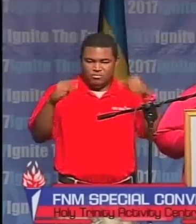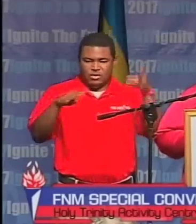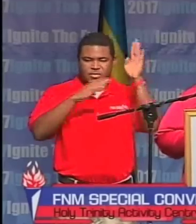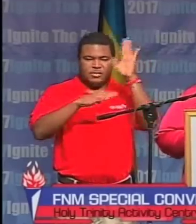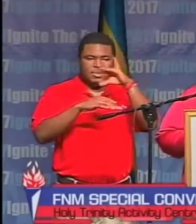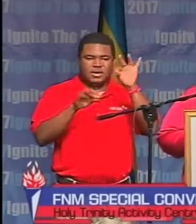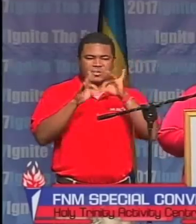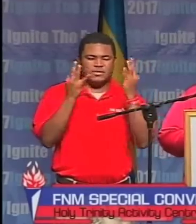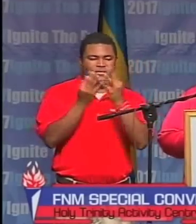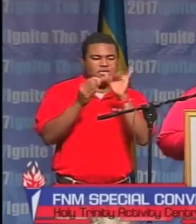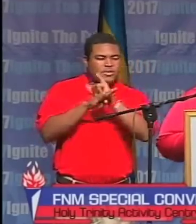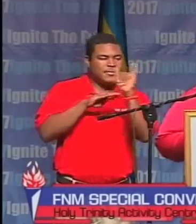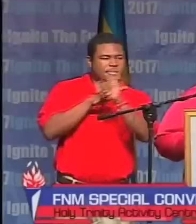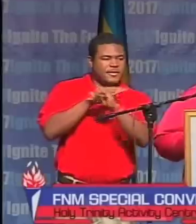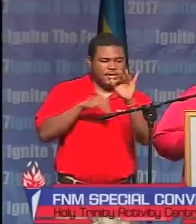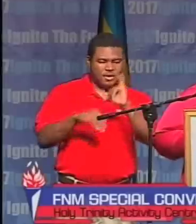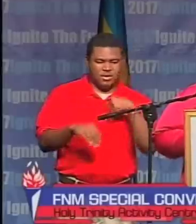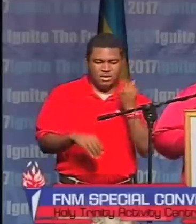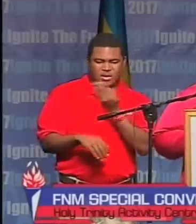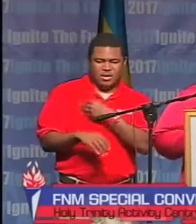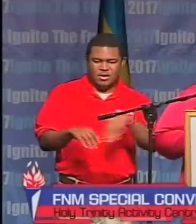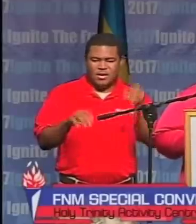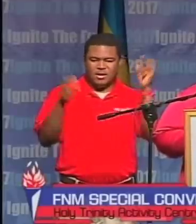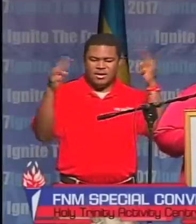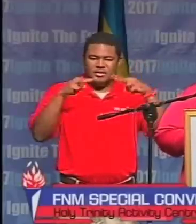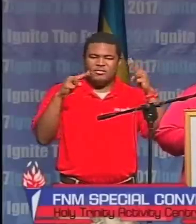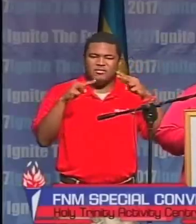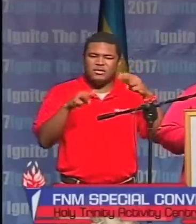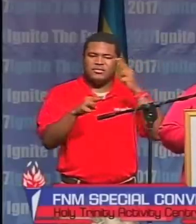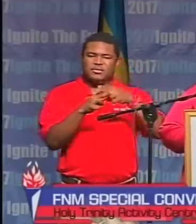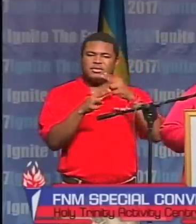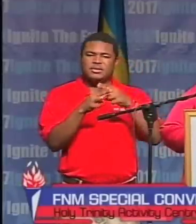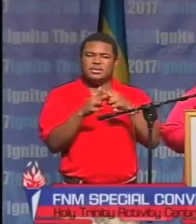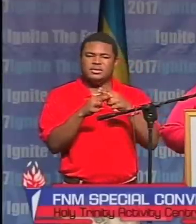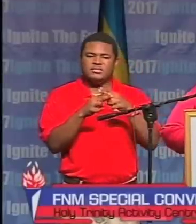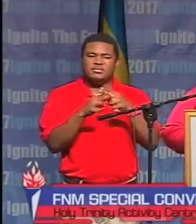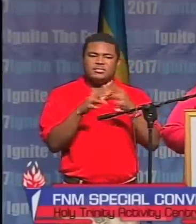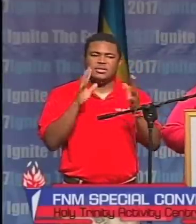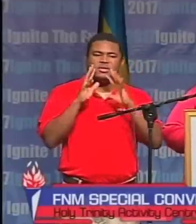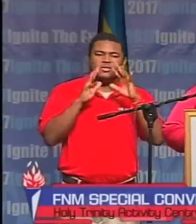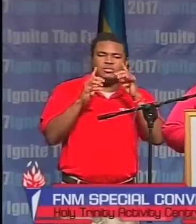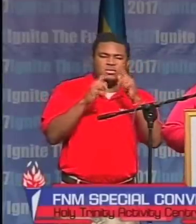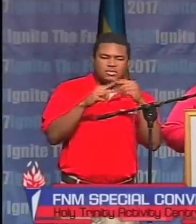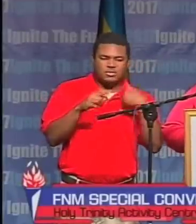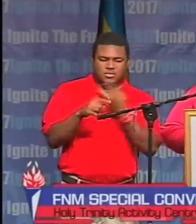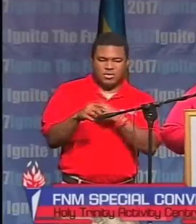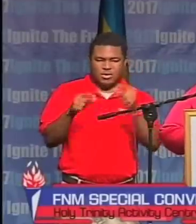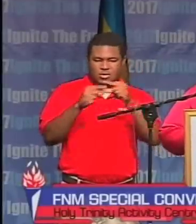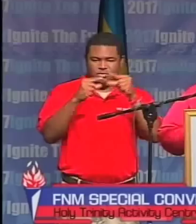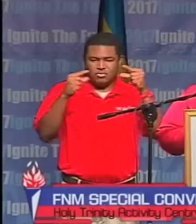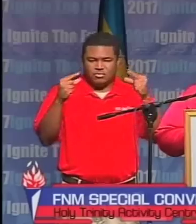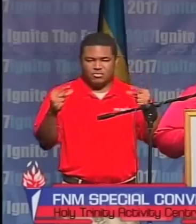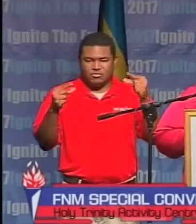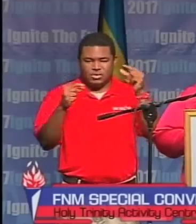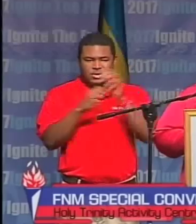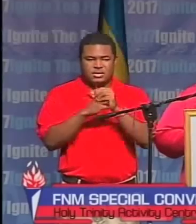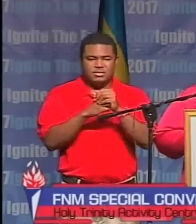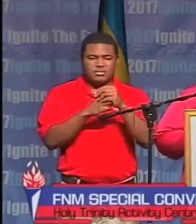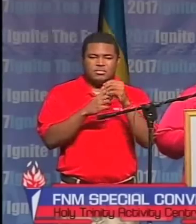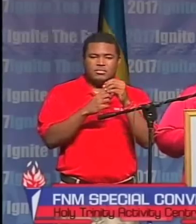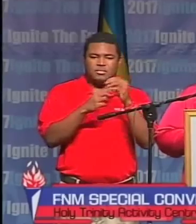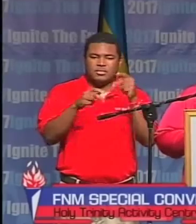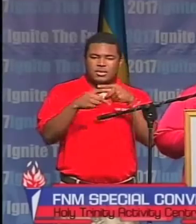islands. Our very name speaks to our great mission. We are a free